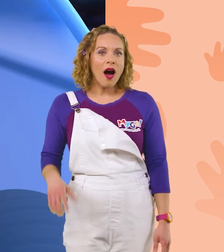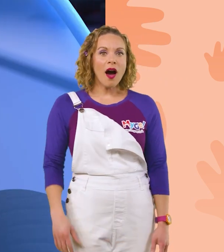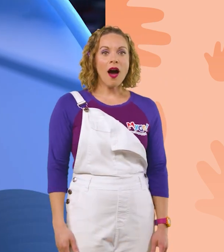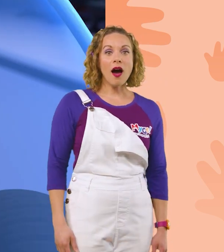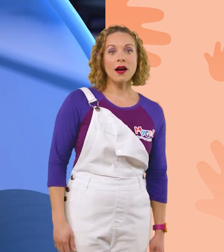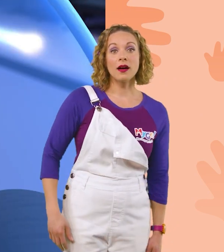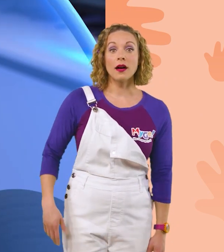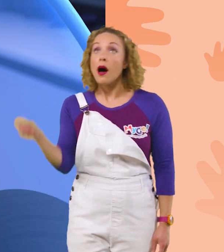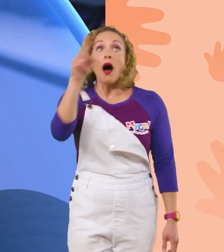Whoa!